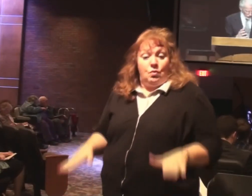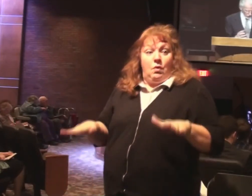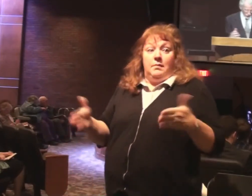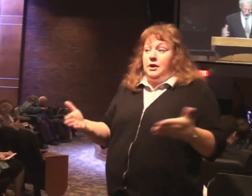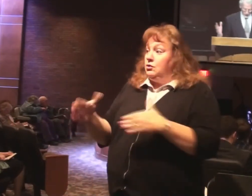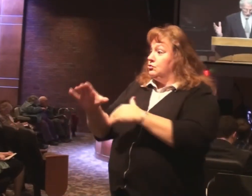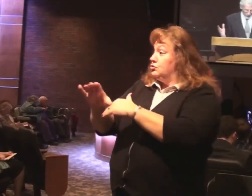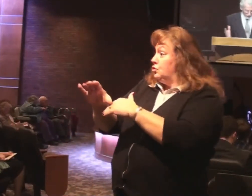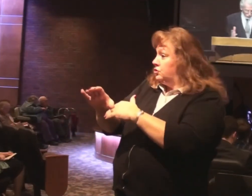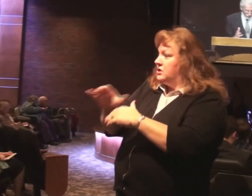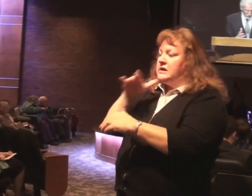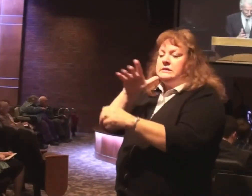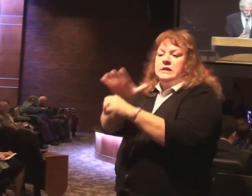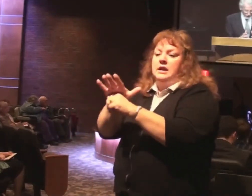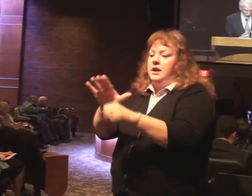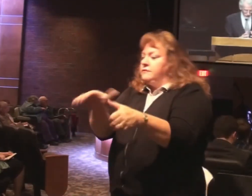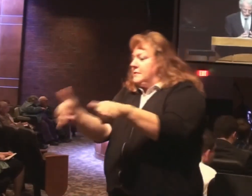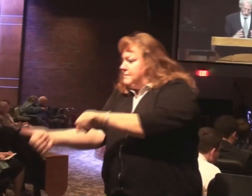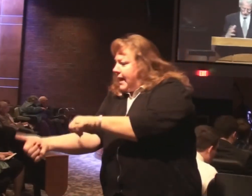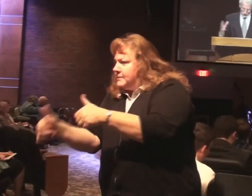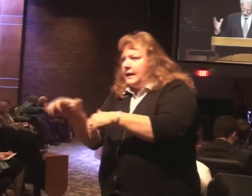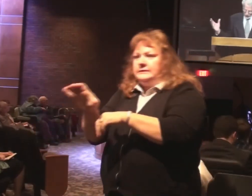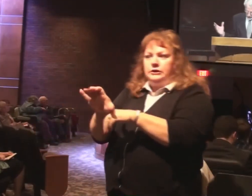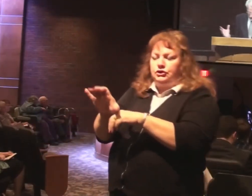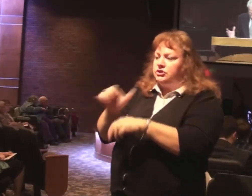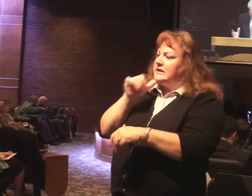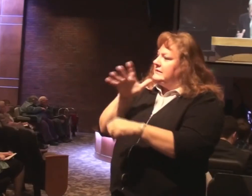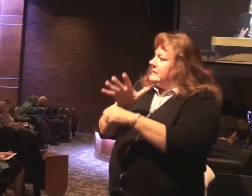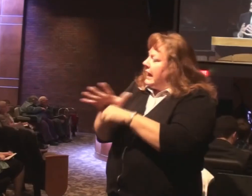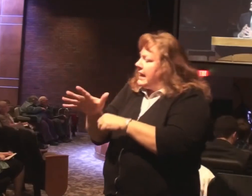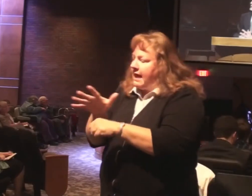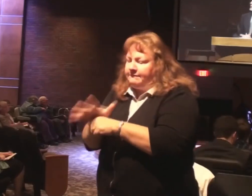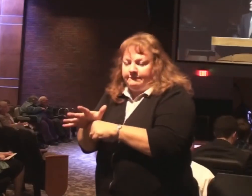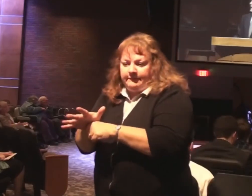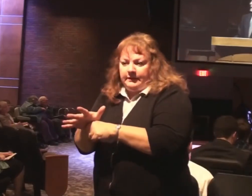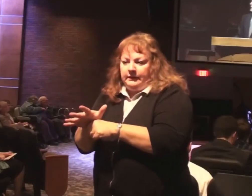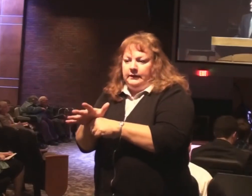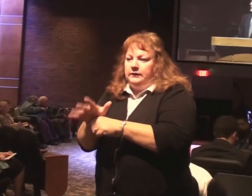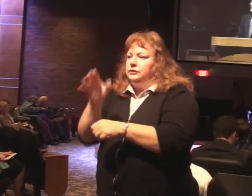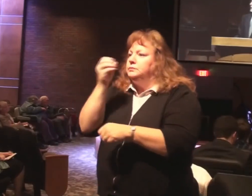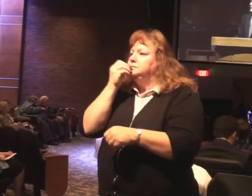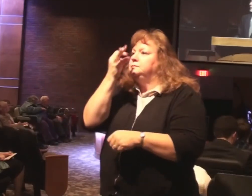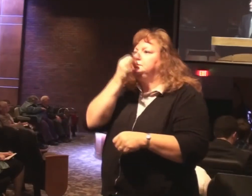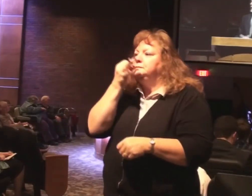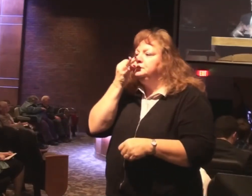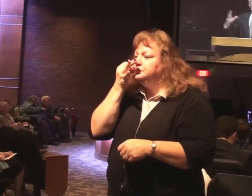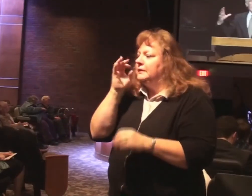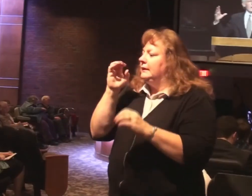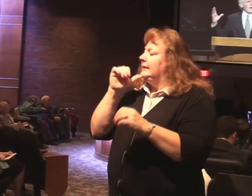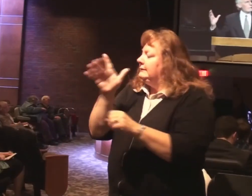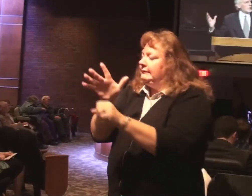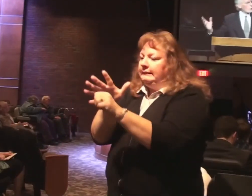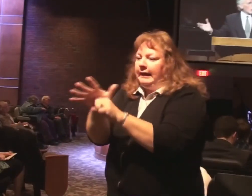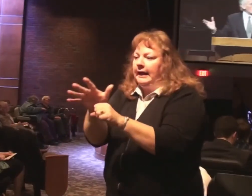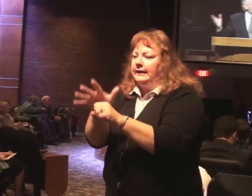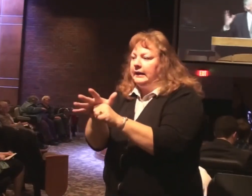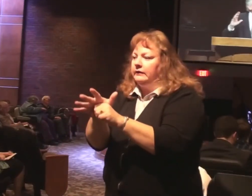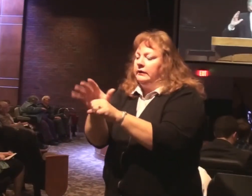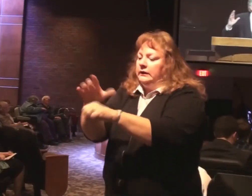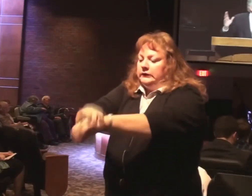church. Not enough to have been baptized in this church. Not enough to take communion at this church. Not enough to work and give your money